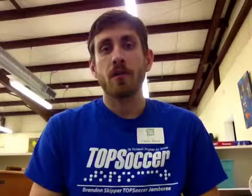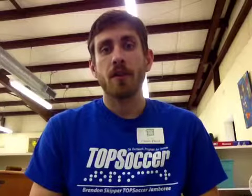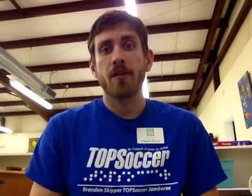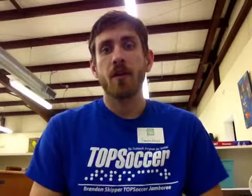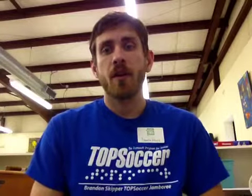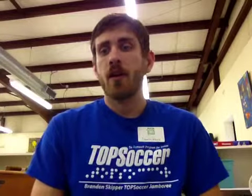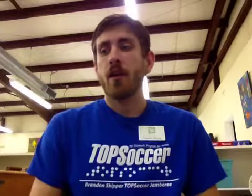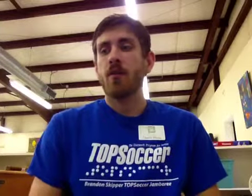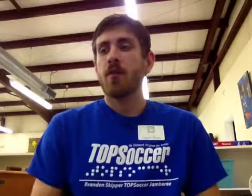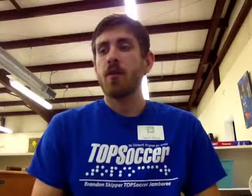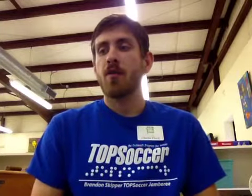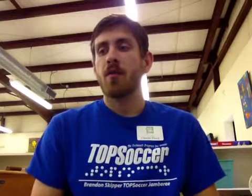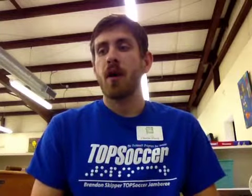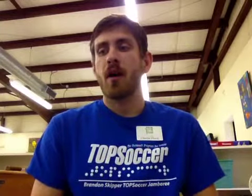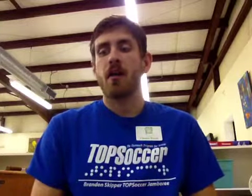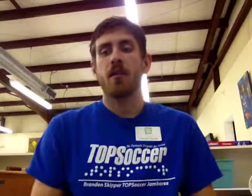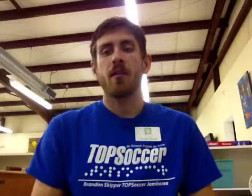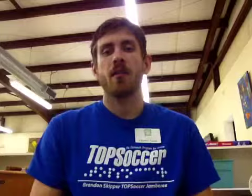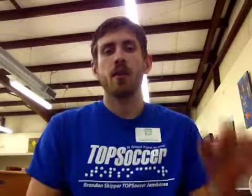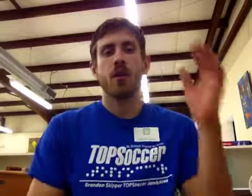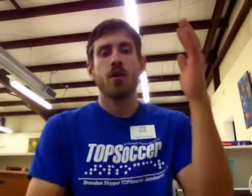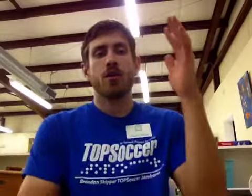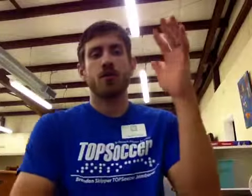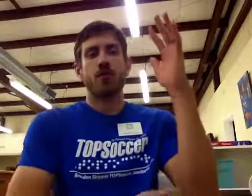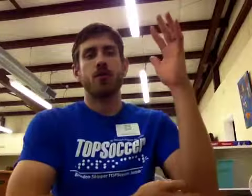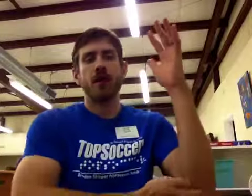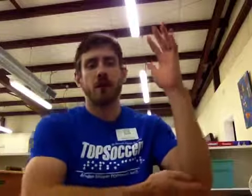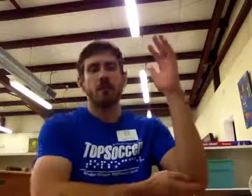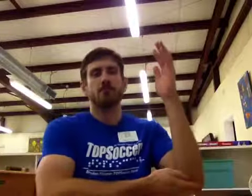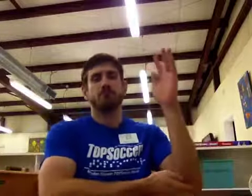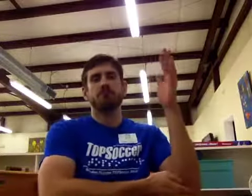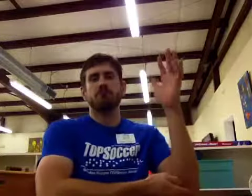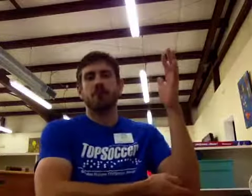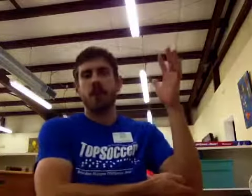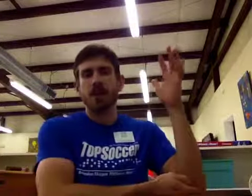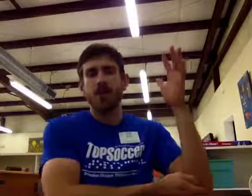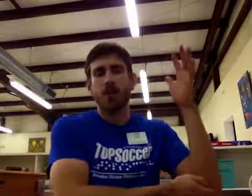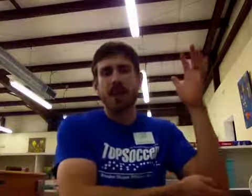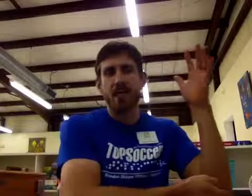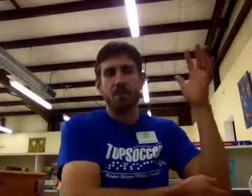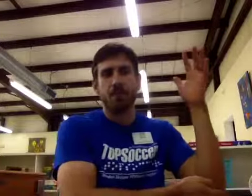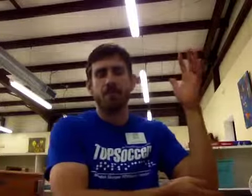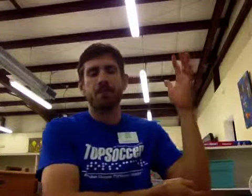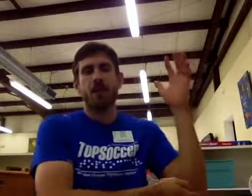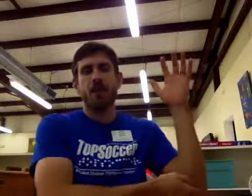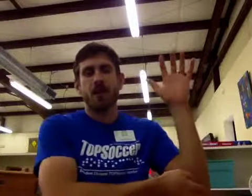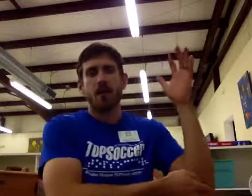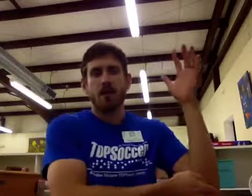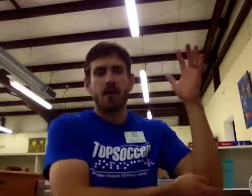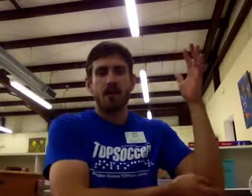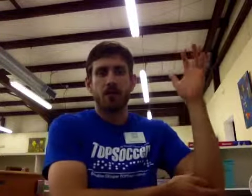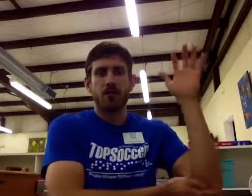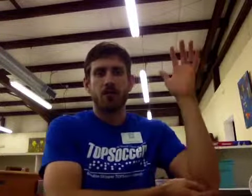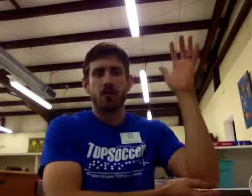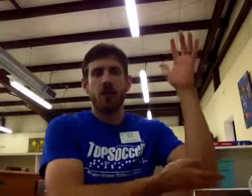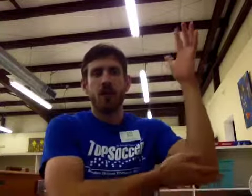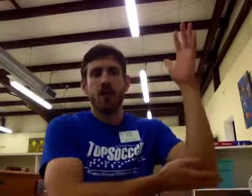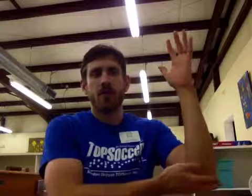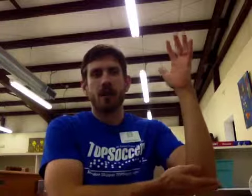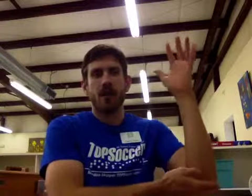let's start it. First we've got tree. Tree. It's like a tree coming out of the ground